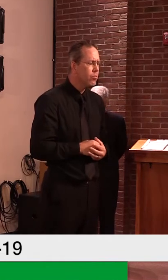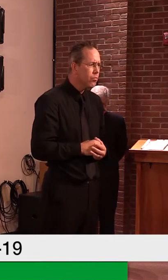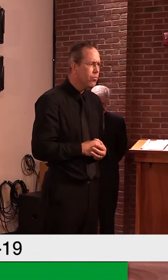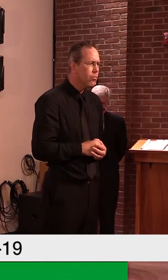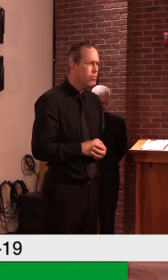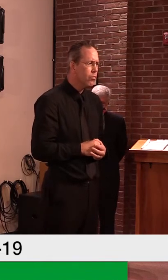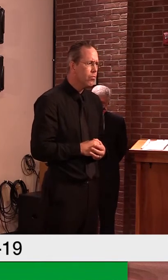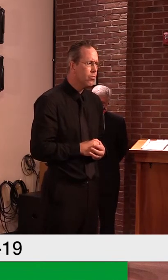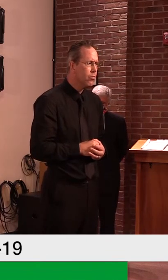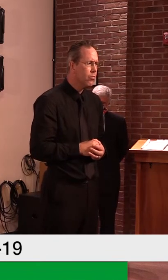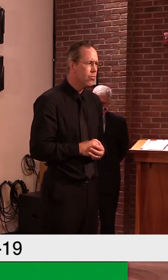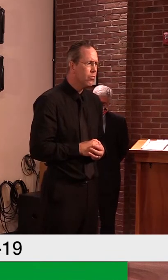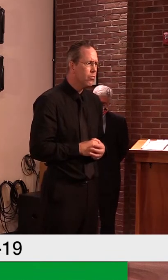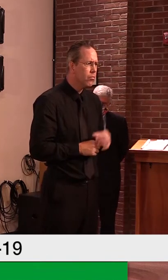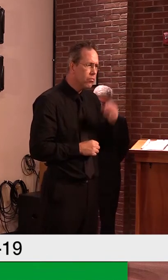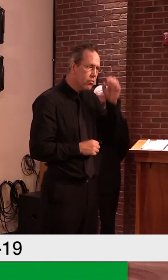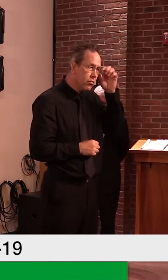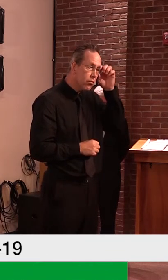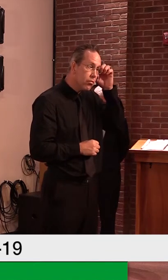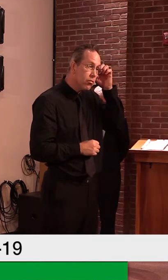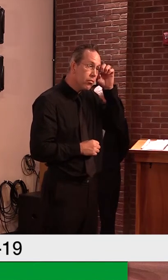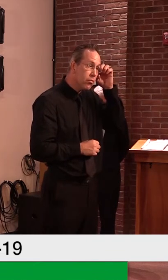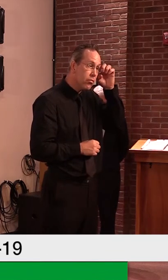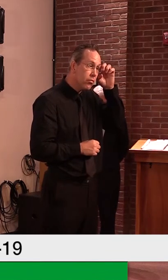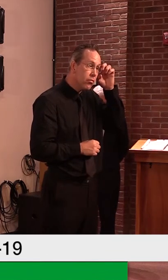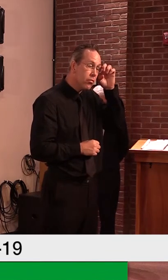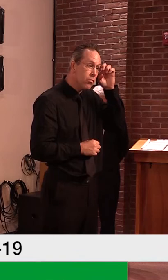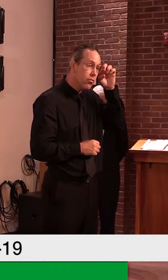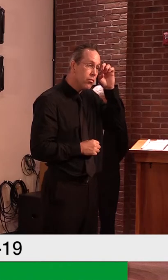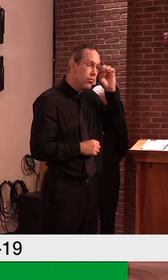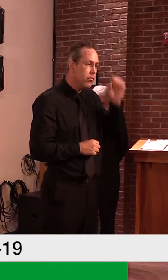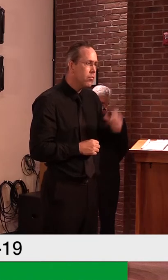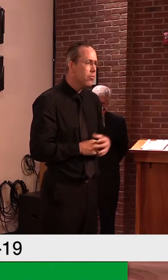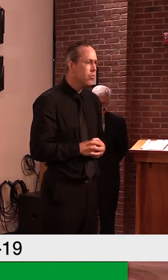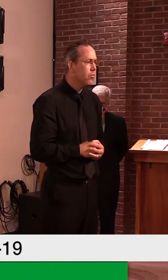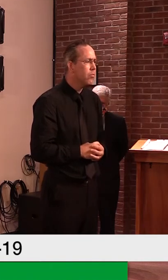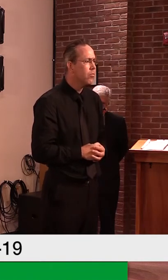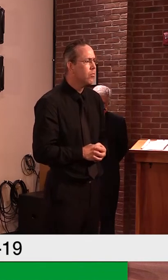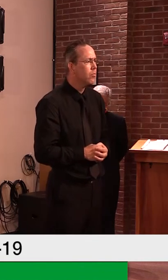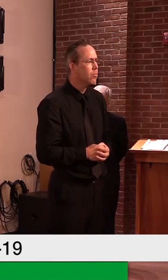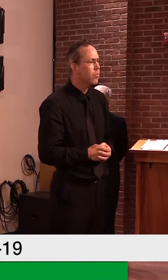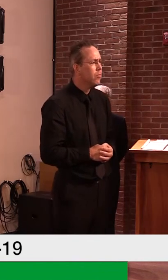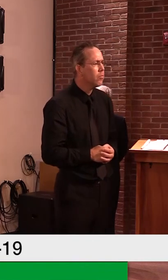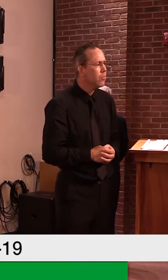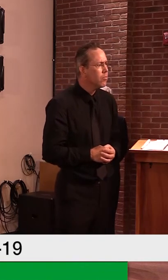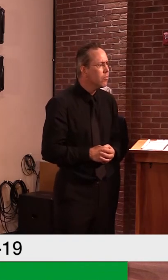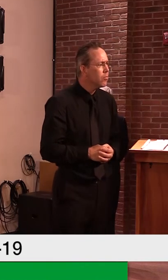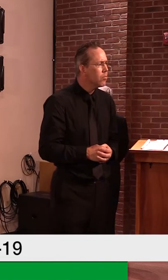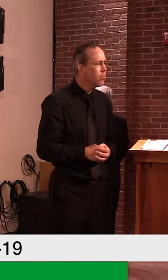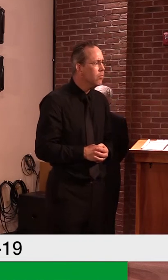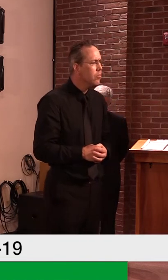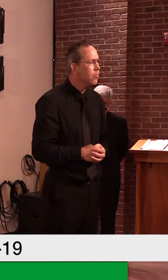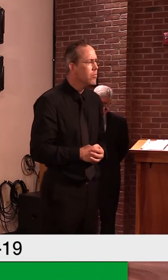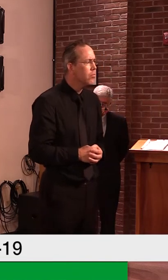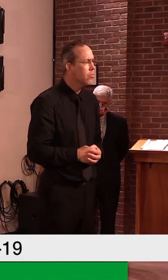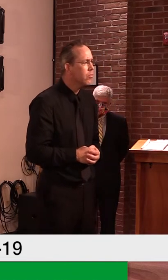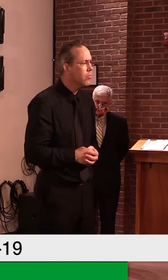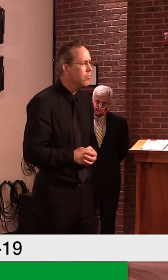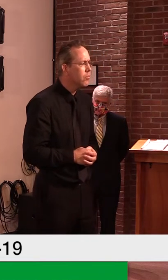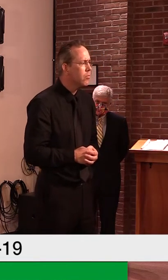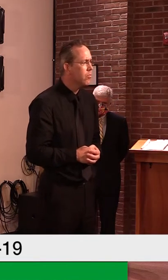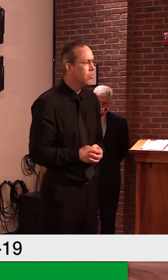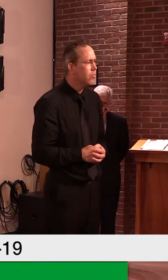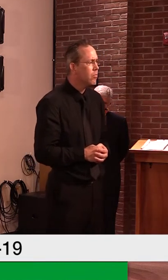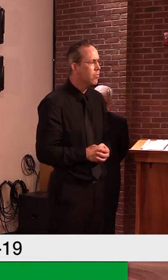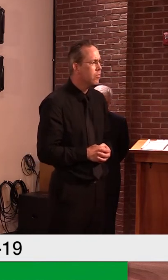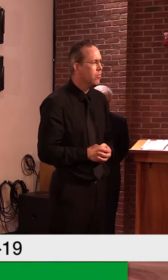percentage of, uh, uh, of the prison populations for drugs, something like, uh, about 50% uh,